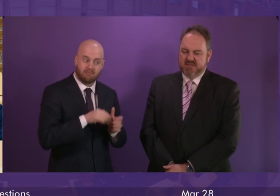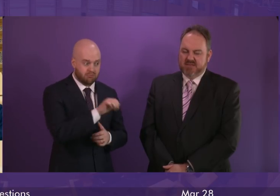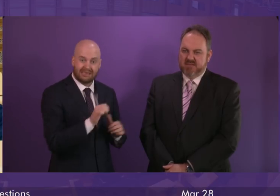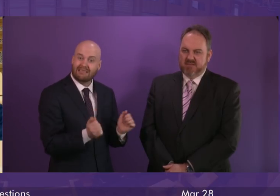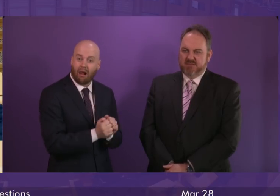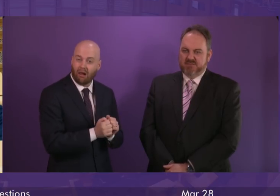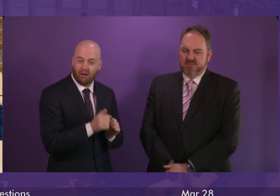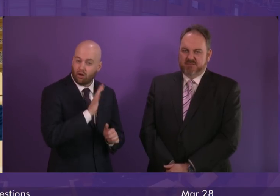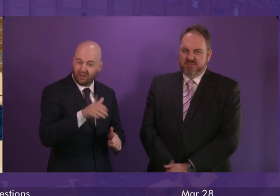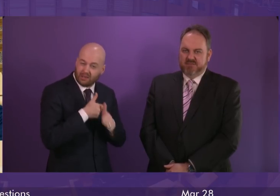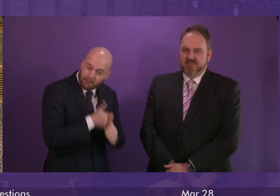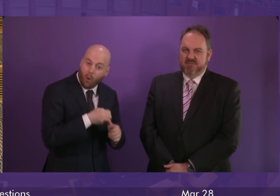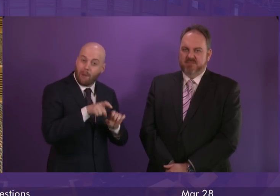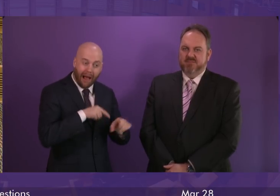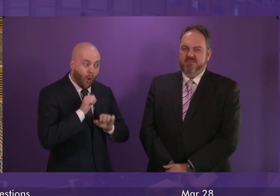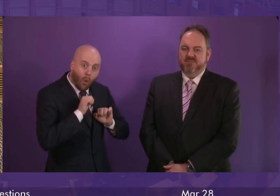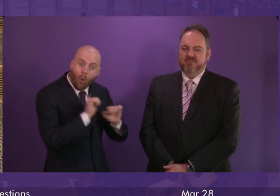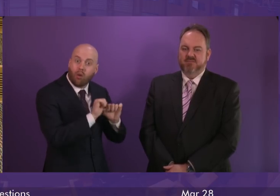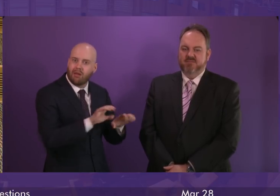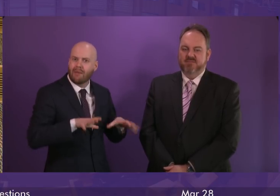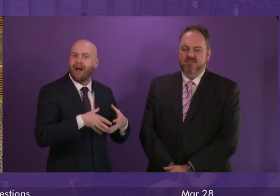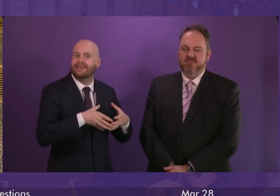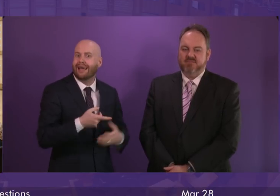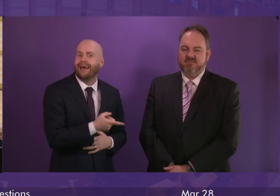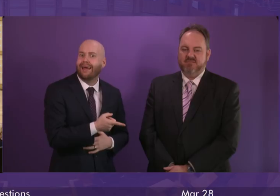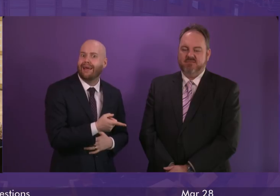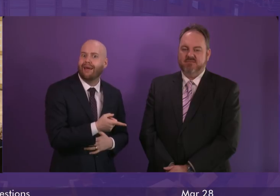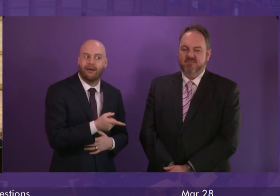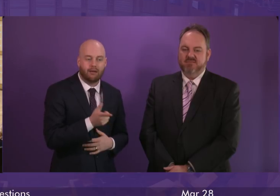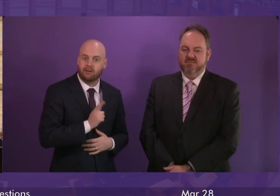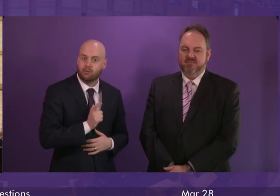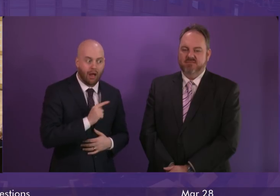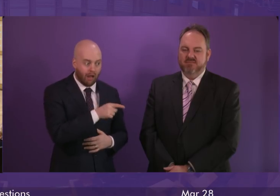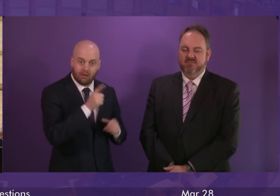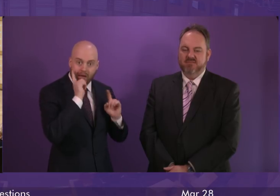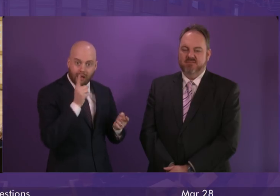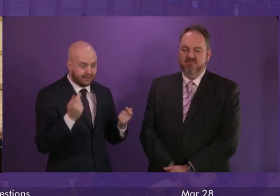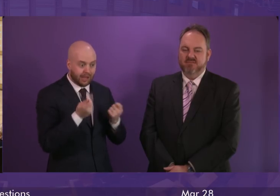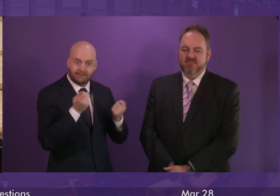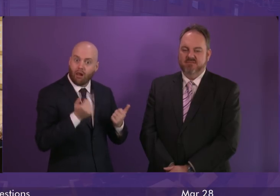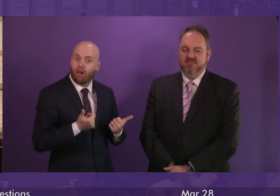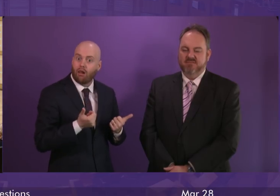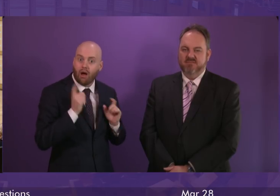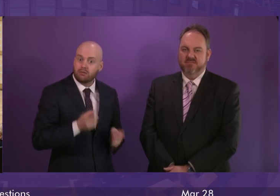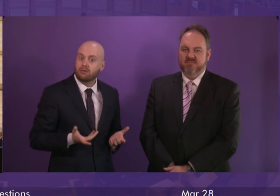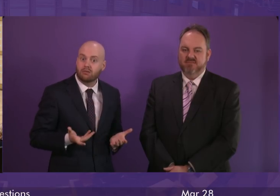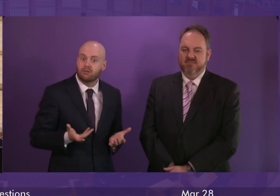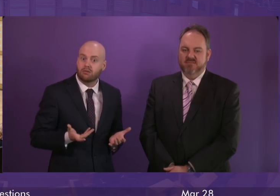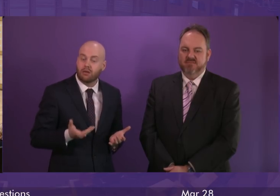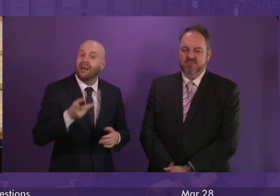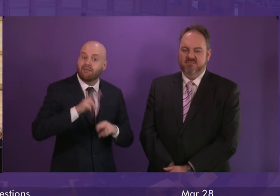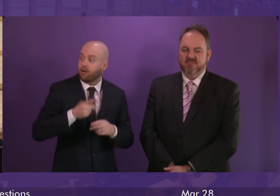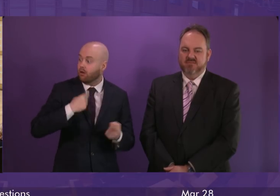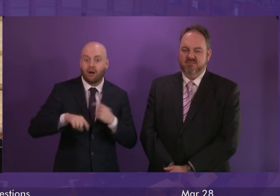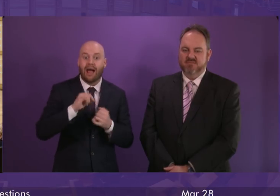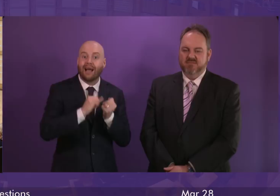backed by his own party and that's why she cannot get it through. Even if every single SNP MP was to